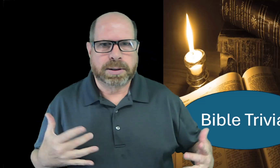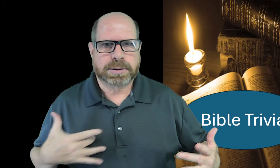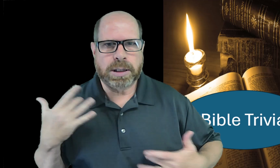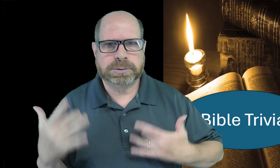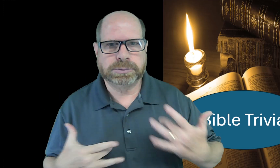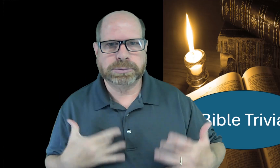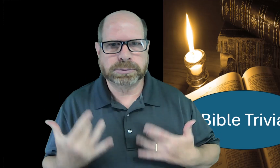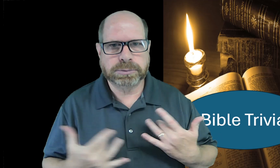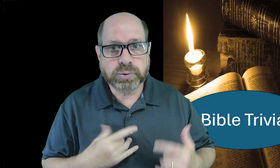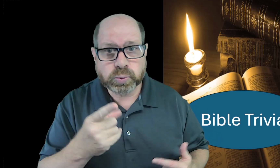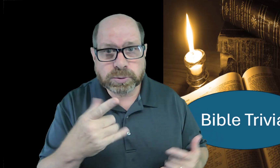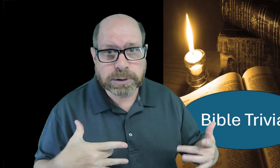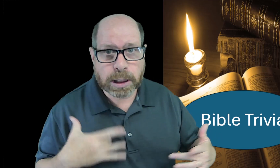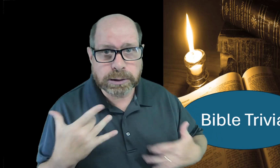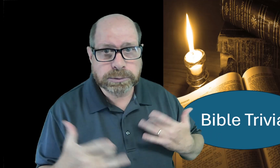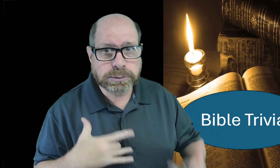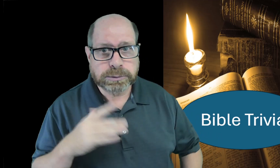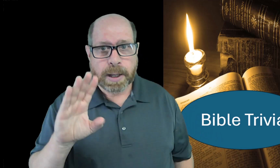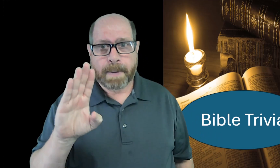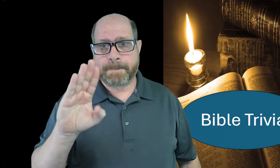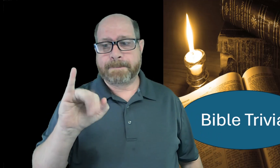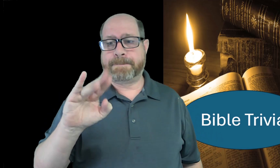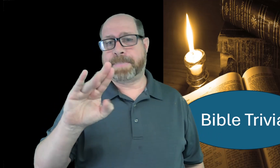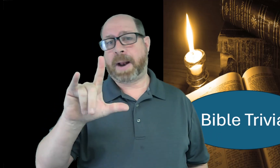Okay, I'm excited. Are you excited for Bible trivia?